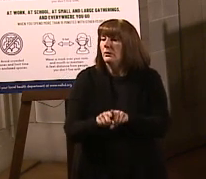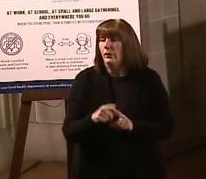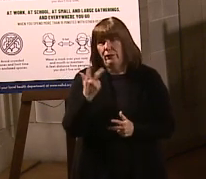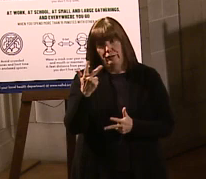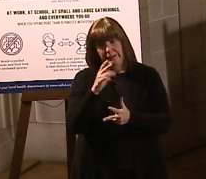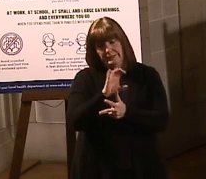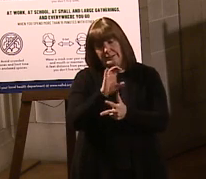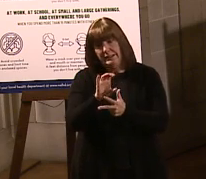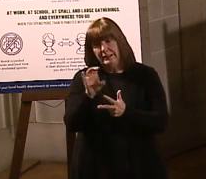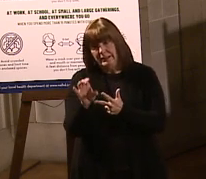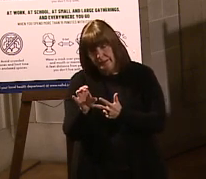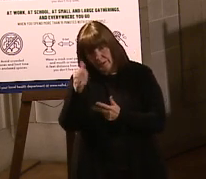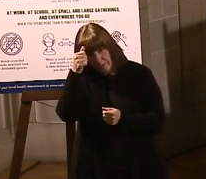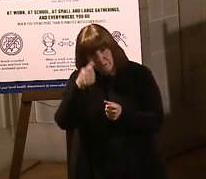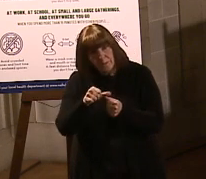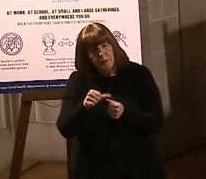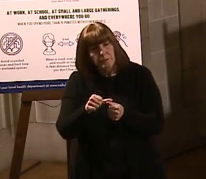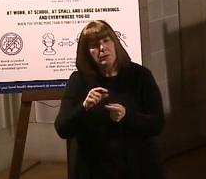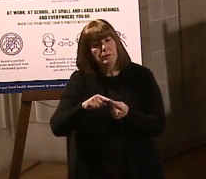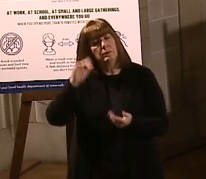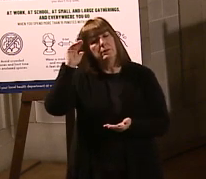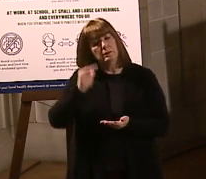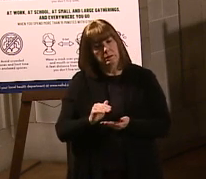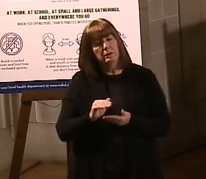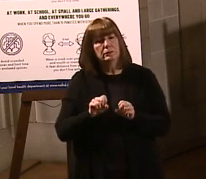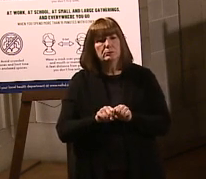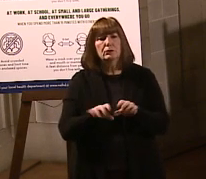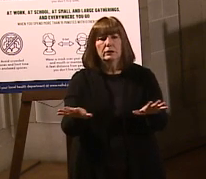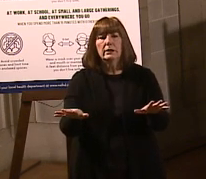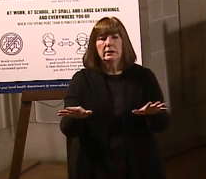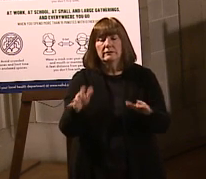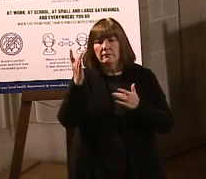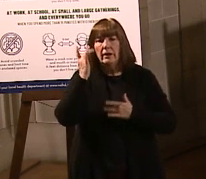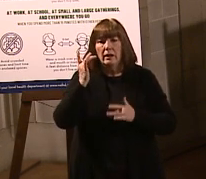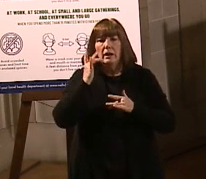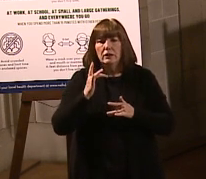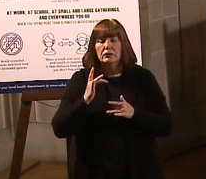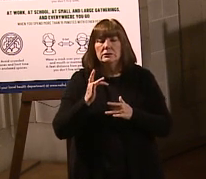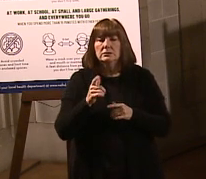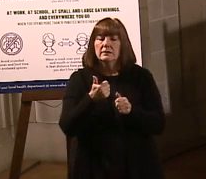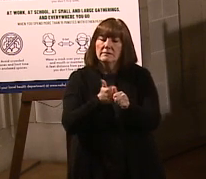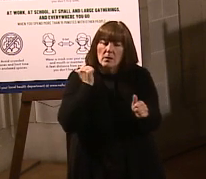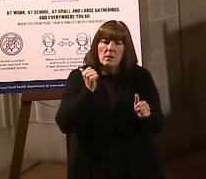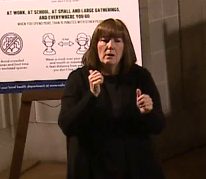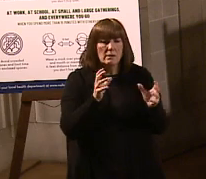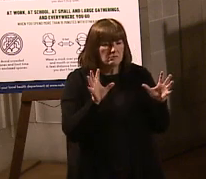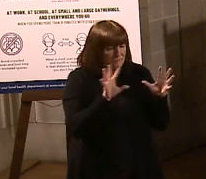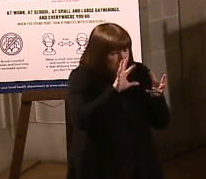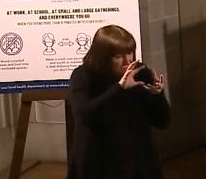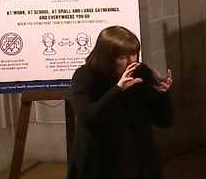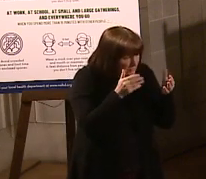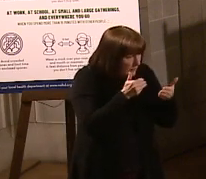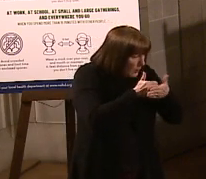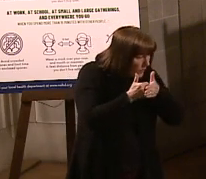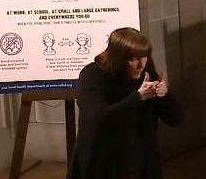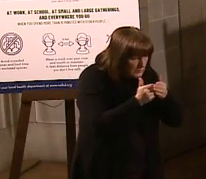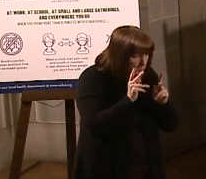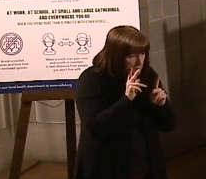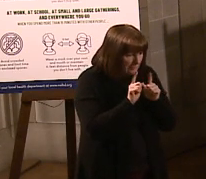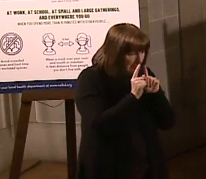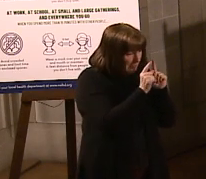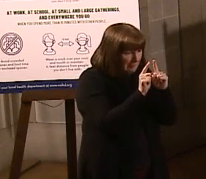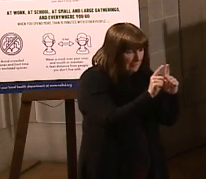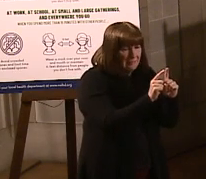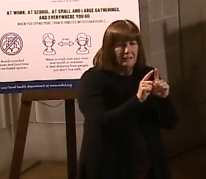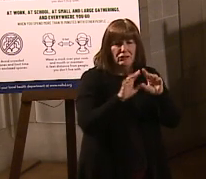3Cs. This is another way to help prevent the spread of the virus by avoiding close contacts, crowded places, enclosed